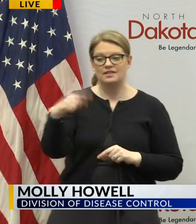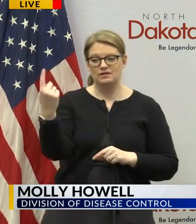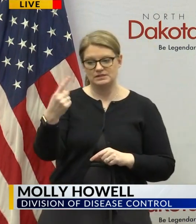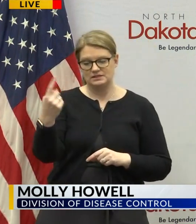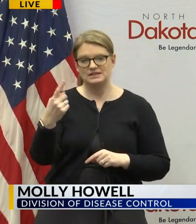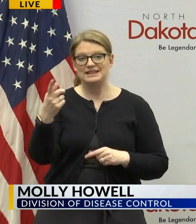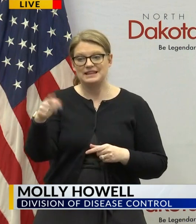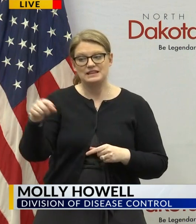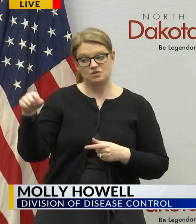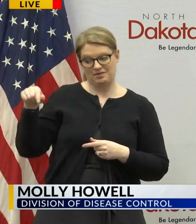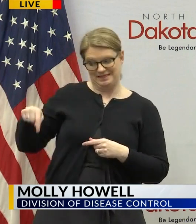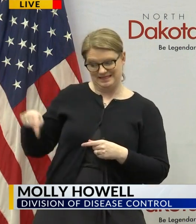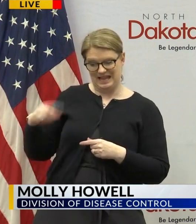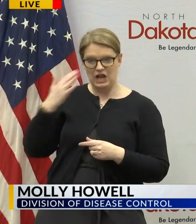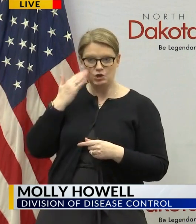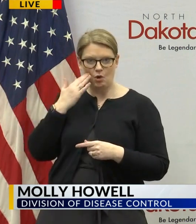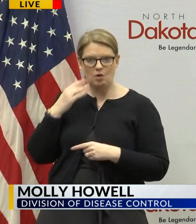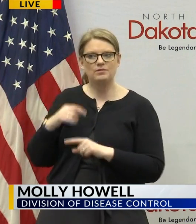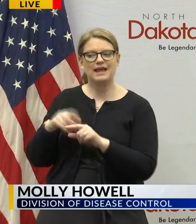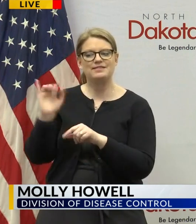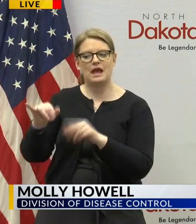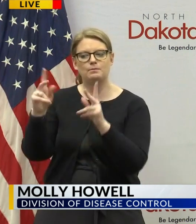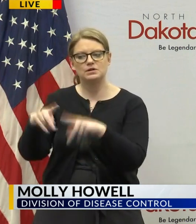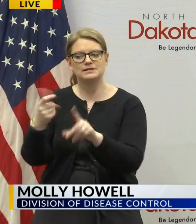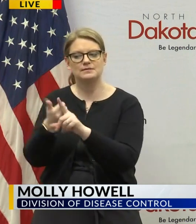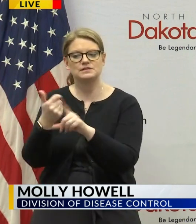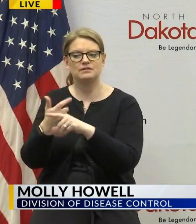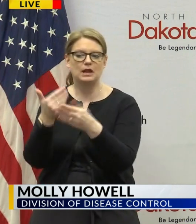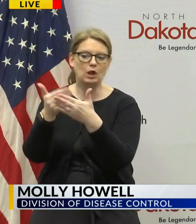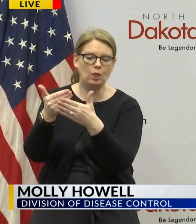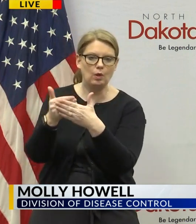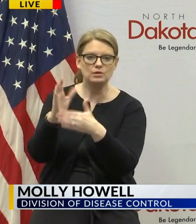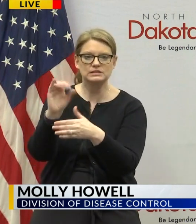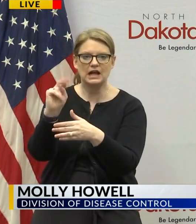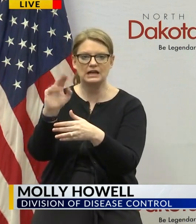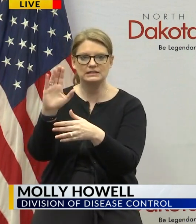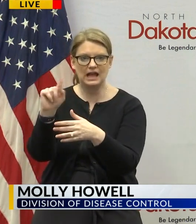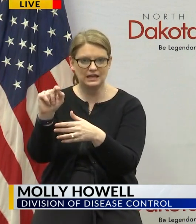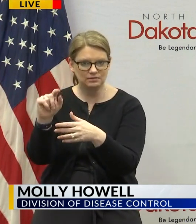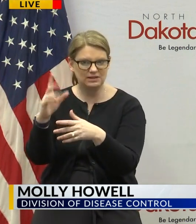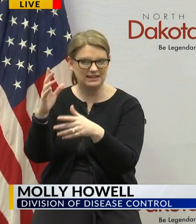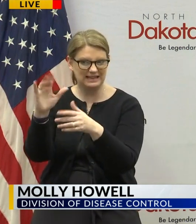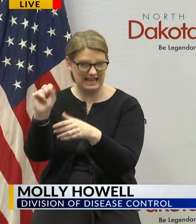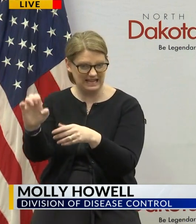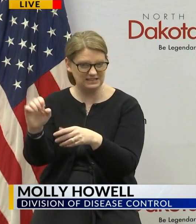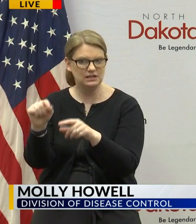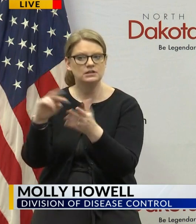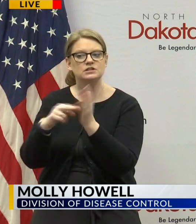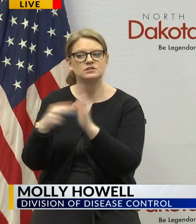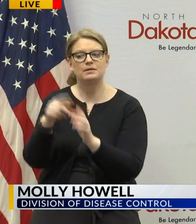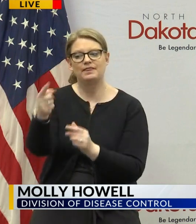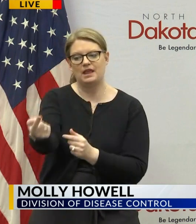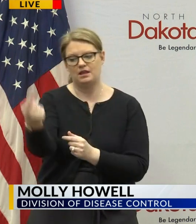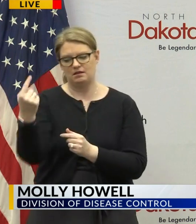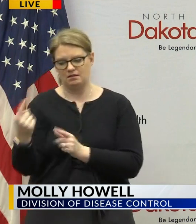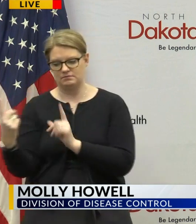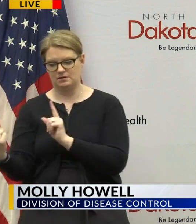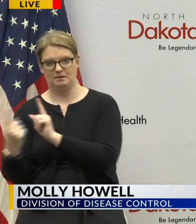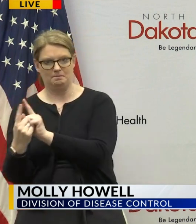is coming in for testing and they're aware of that and can take appropriate precautions so we don't spread illness in the health care facility